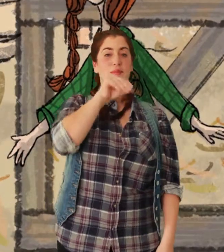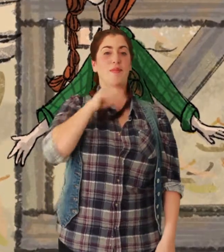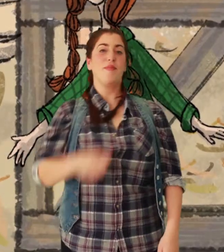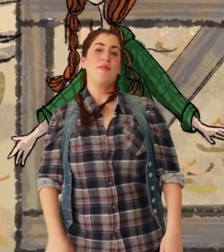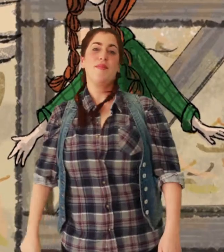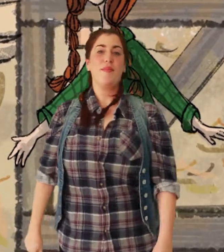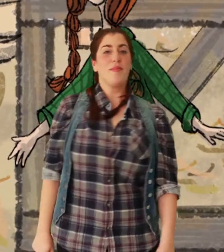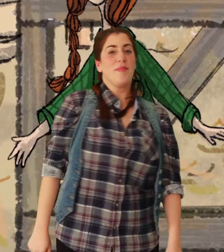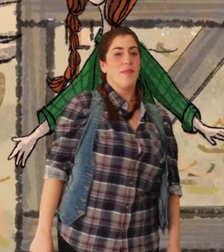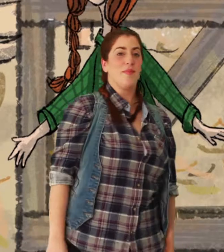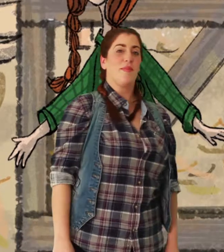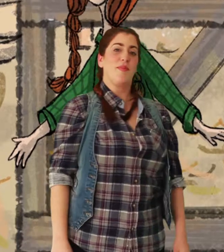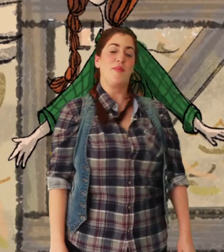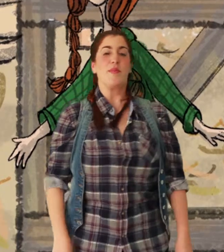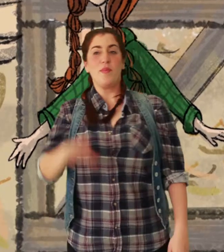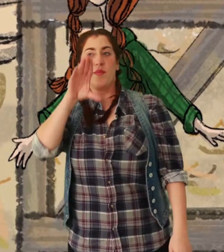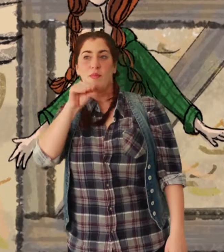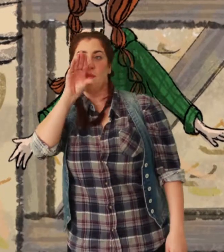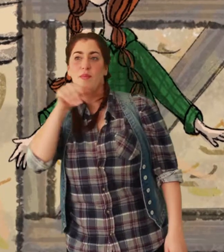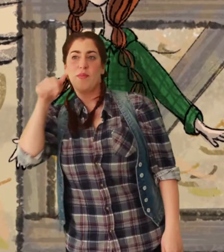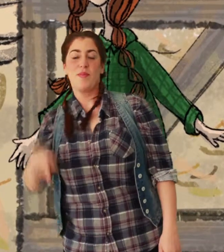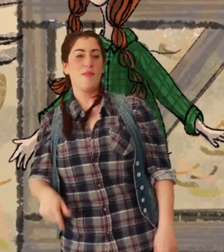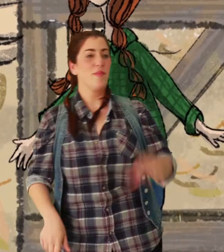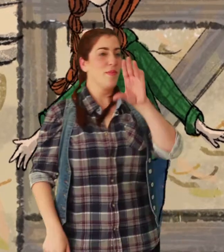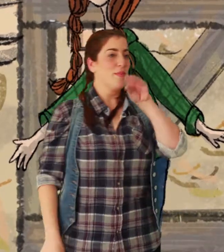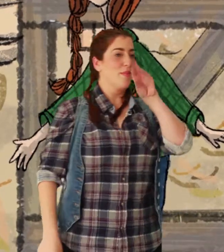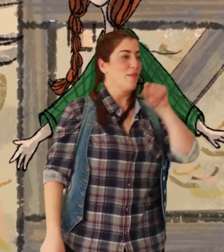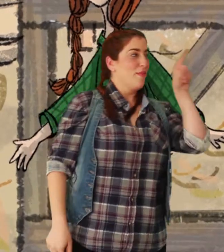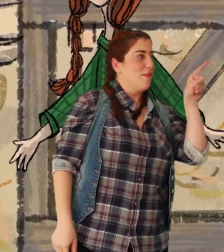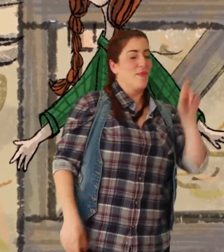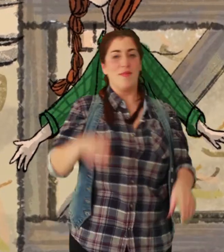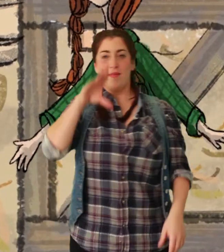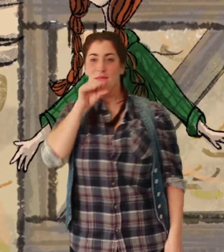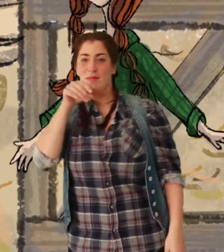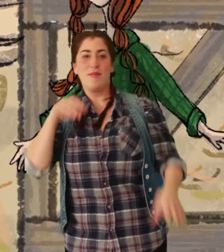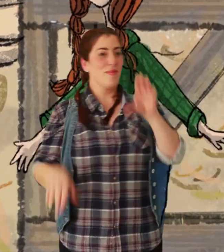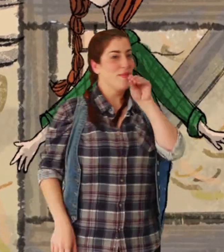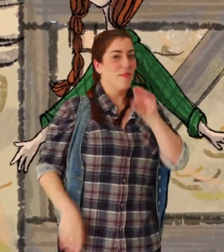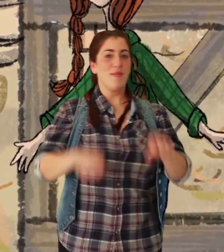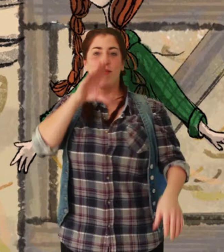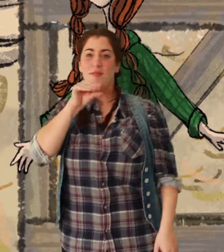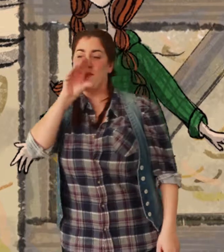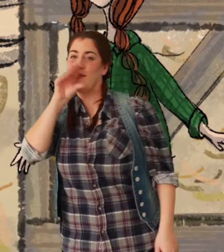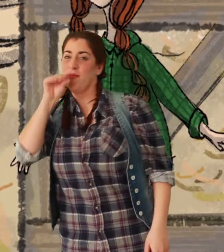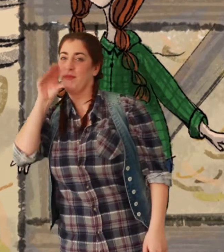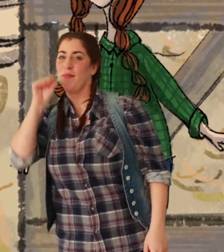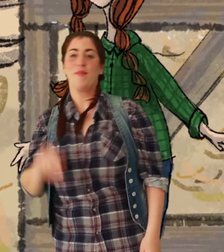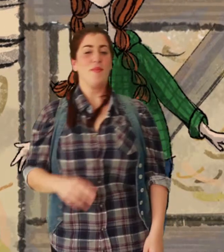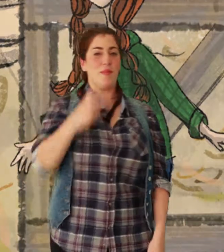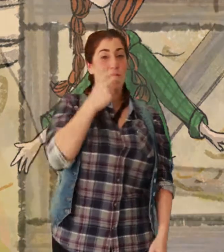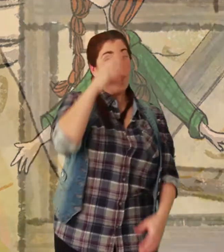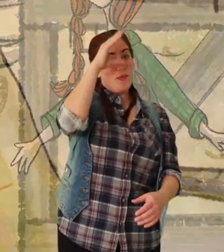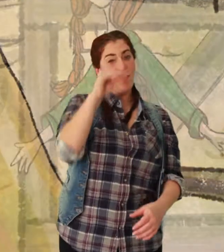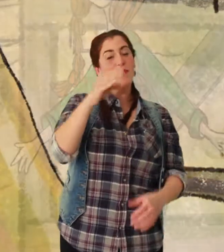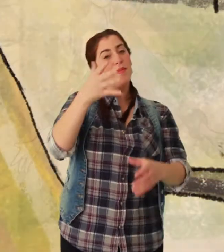some ducks, ee-ah, ee-ah-oh With a quack quack here and a quack quack there Here a quack, there a quack, everywhere